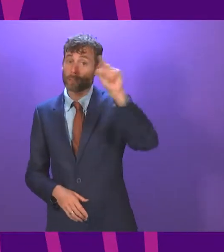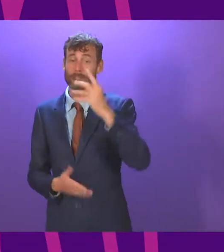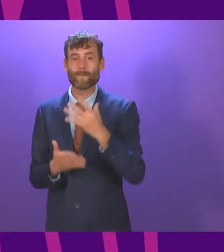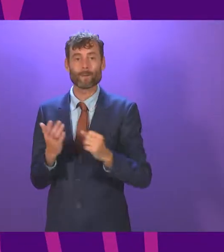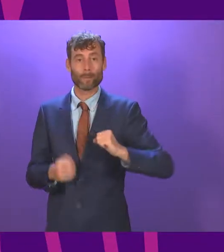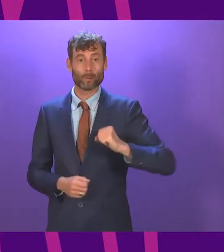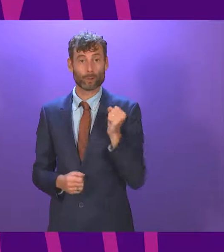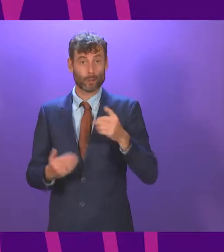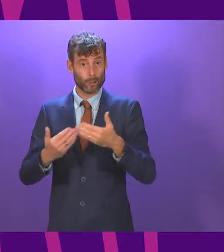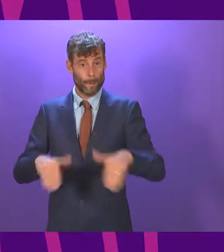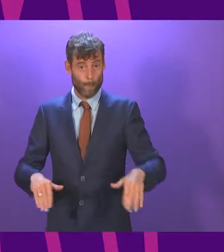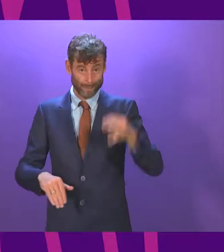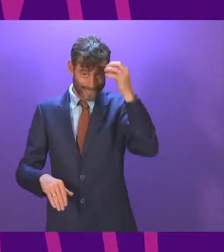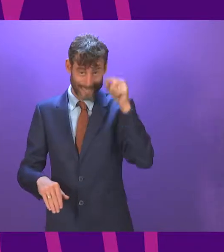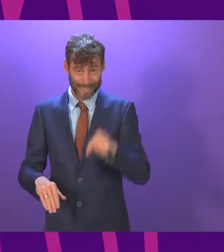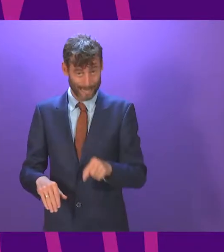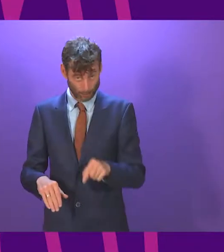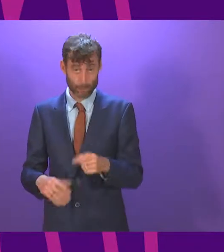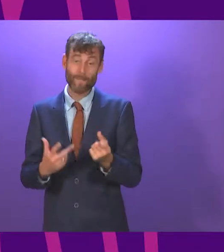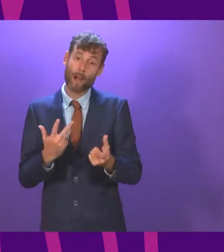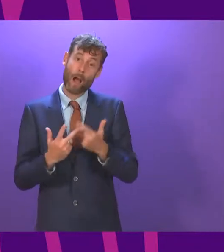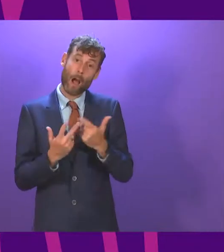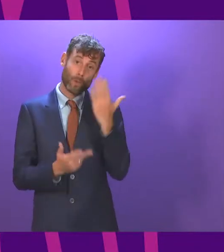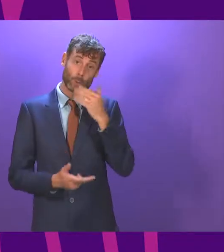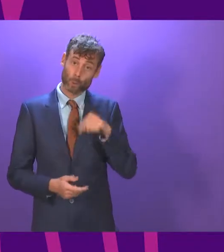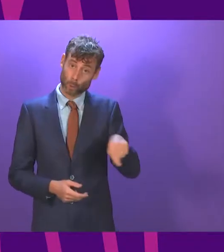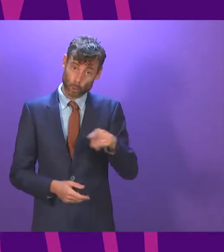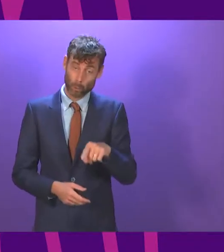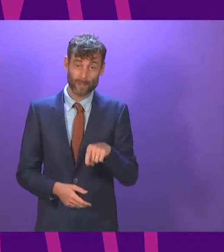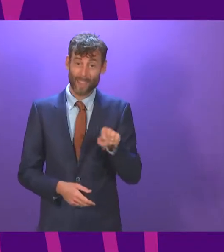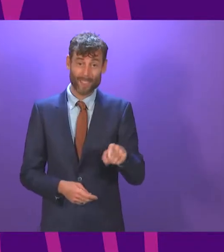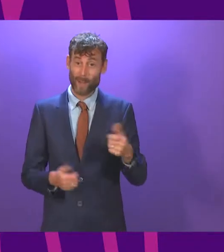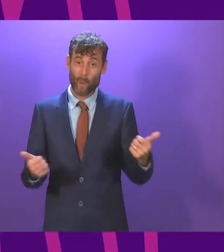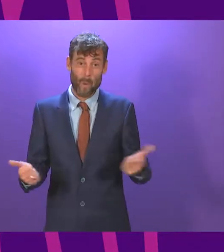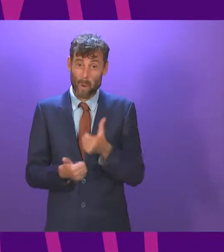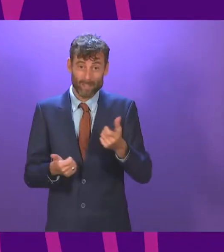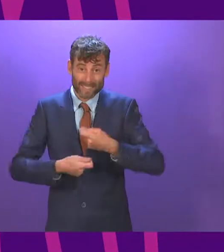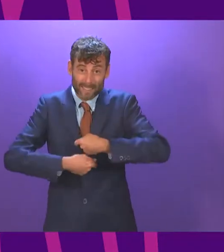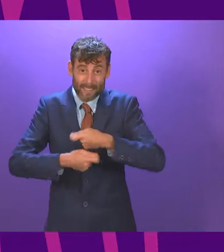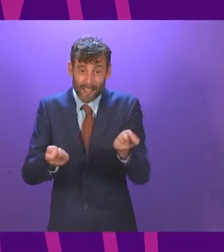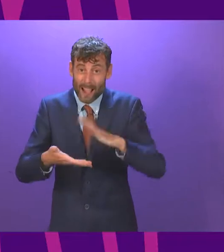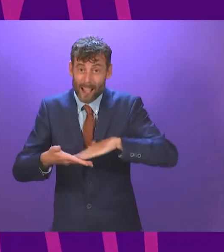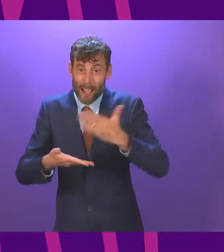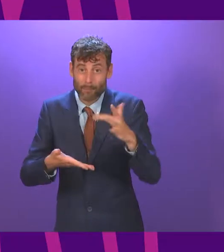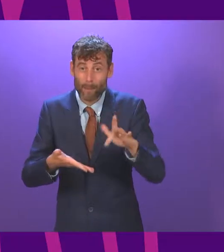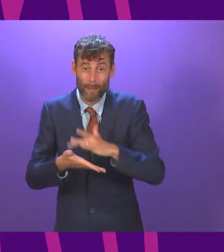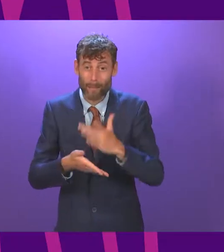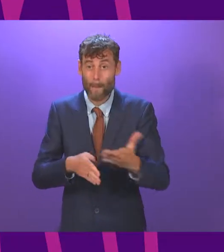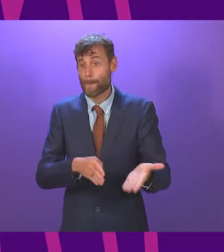Borders Council and a number of individual schools managed to do this some time ago when it actually made a critical difference.